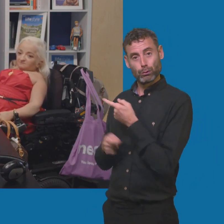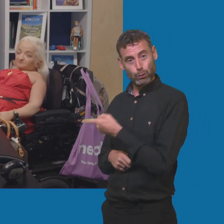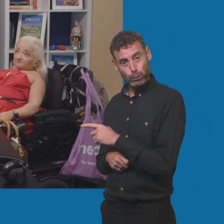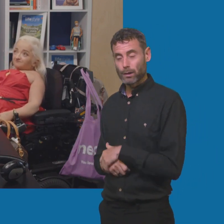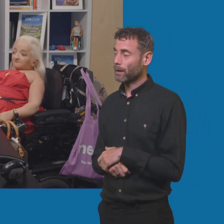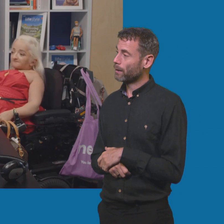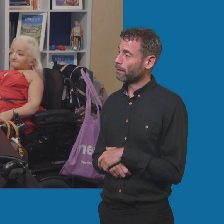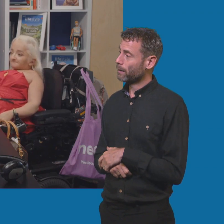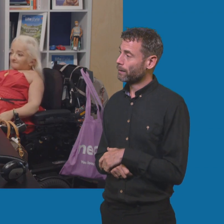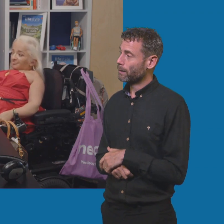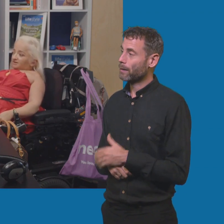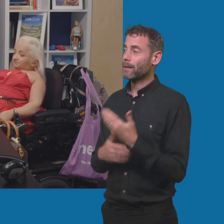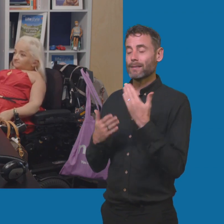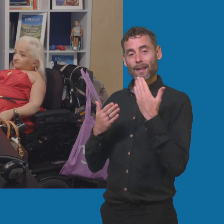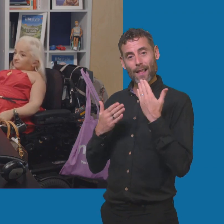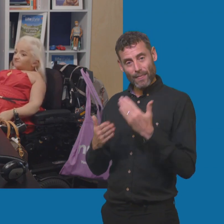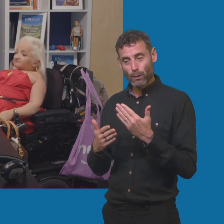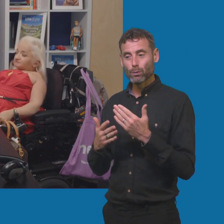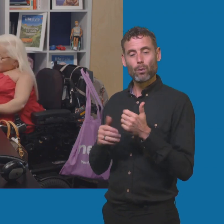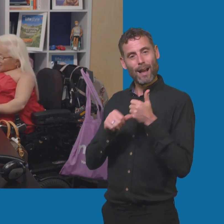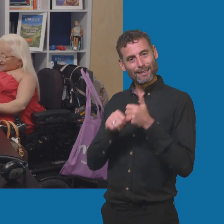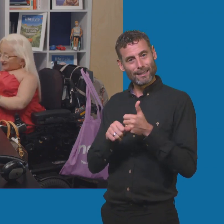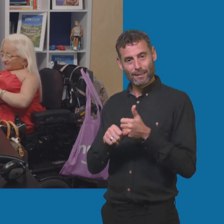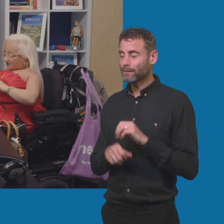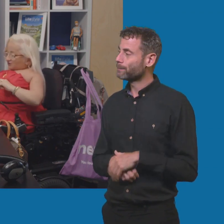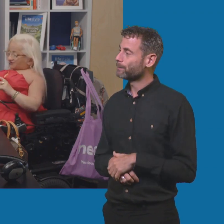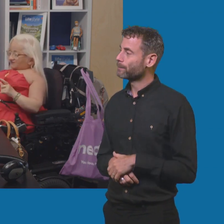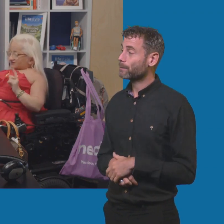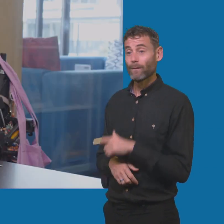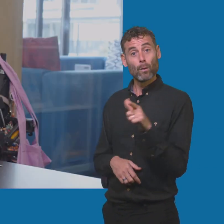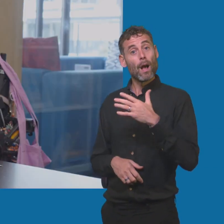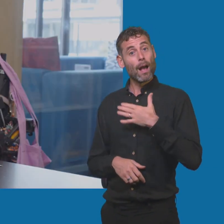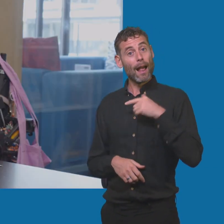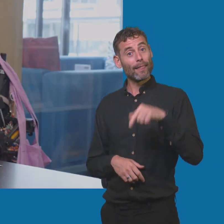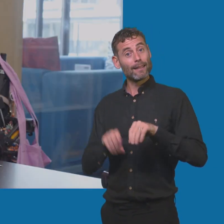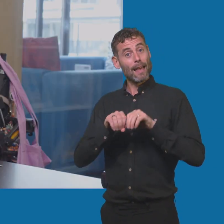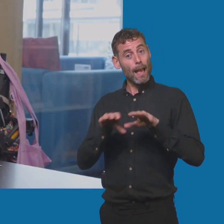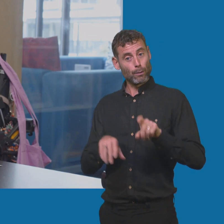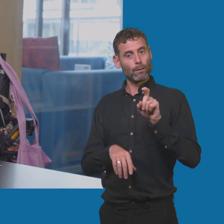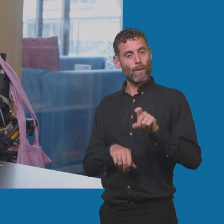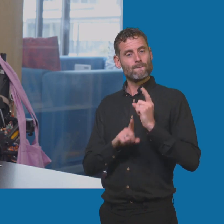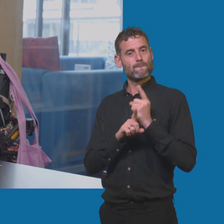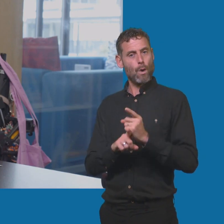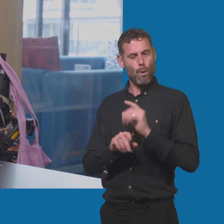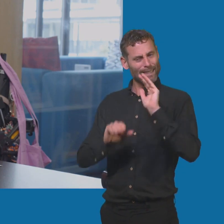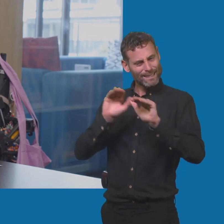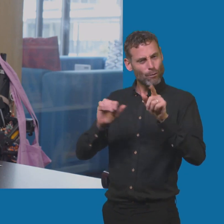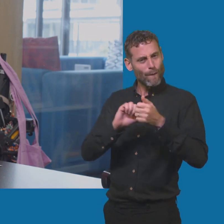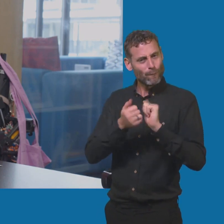and to our editorial assistant Lucy Rose at Wanderley. If you like this episode then give us a follow tell all your friends and please do leave a